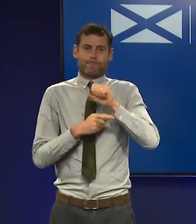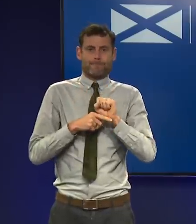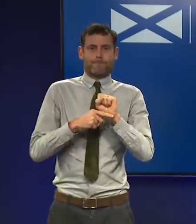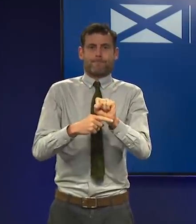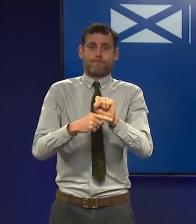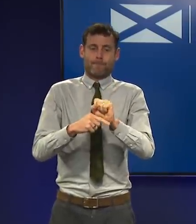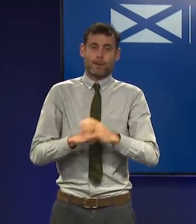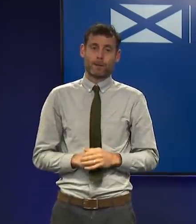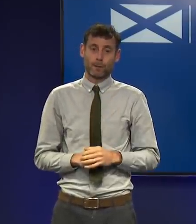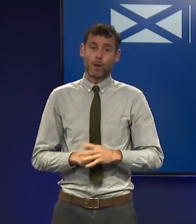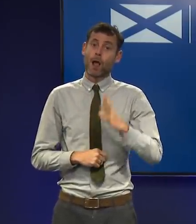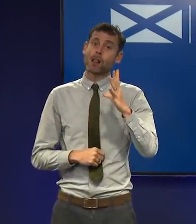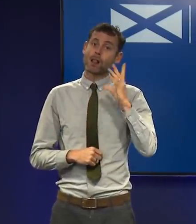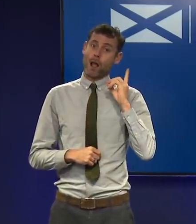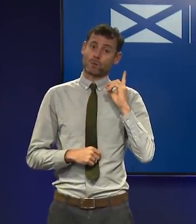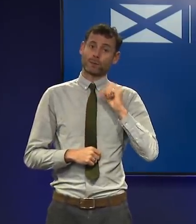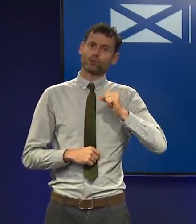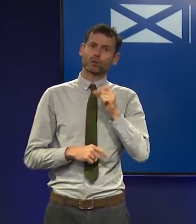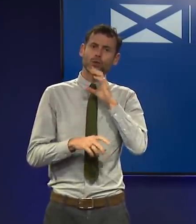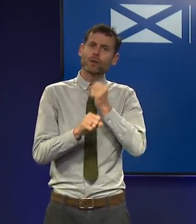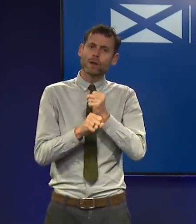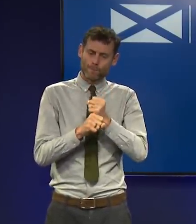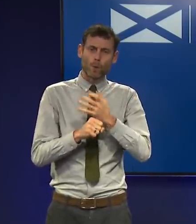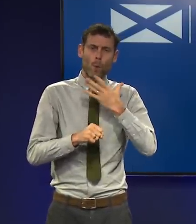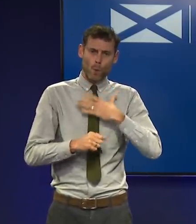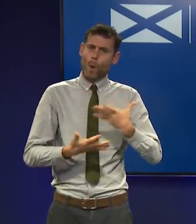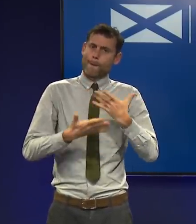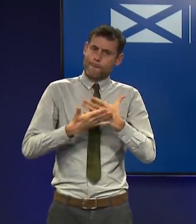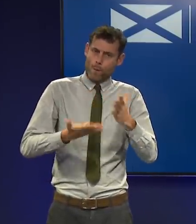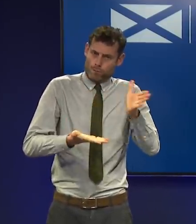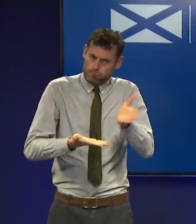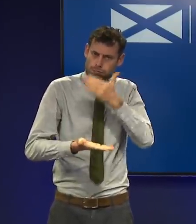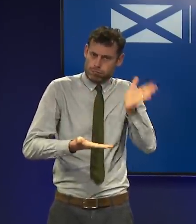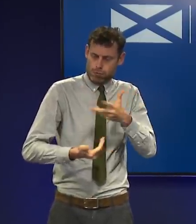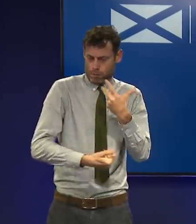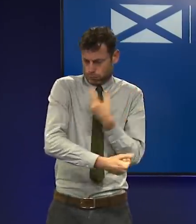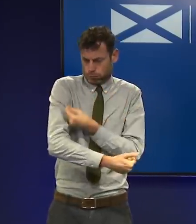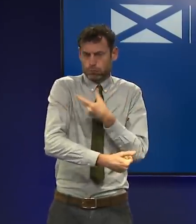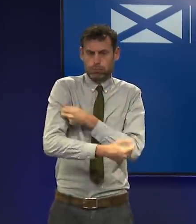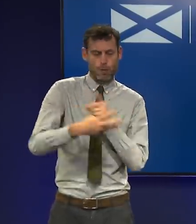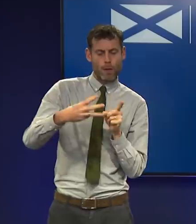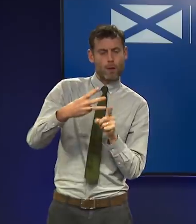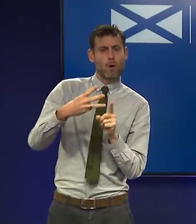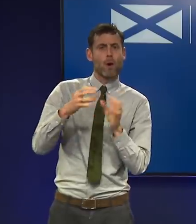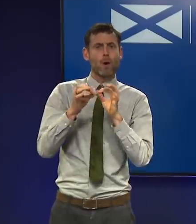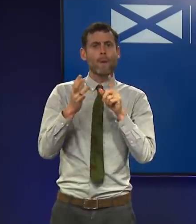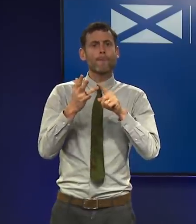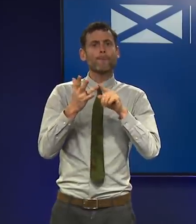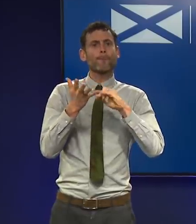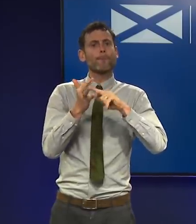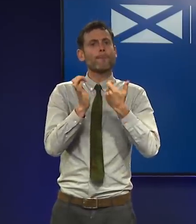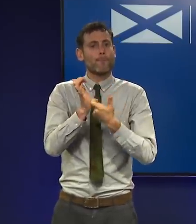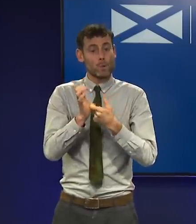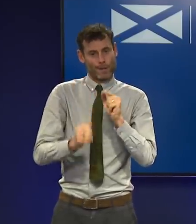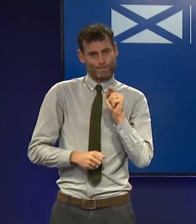outlined last week that the Scottish Government was working to accelerate even further the booster vaccine programme. We will now step up those